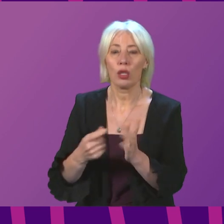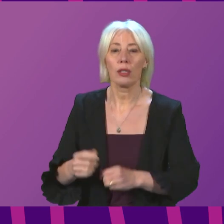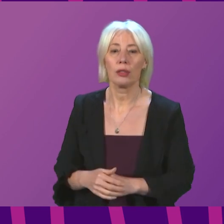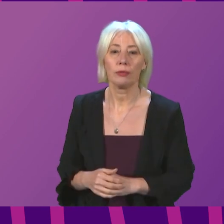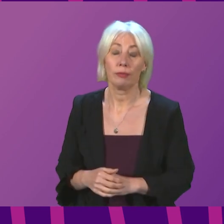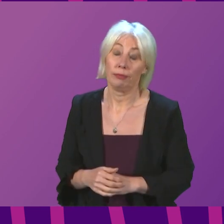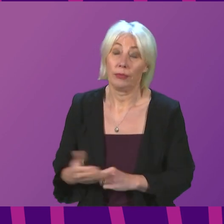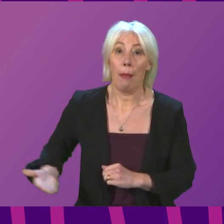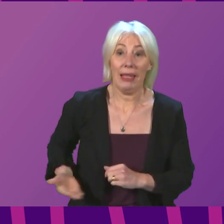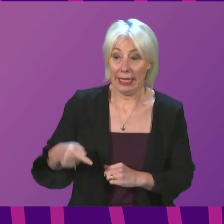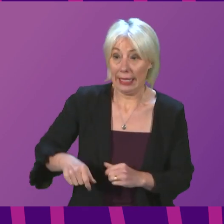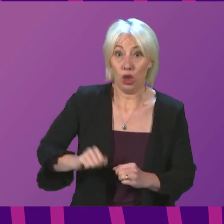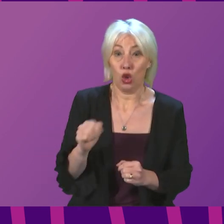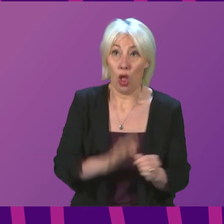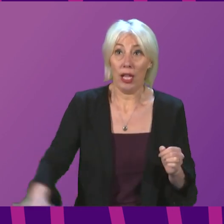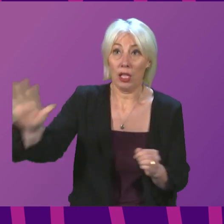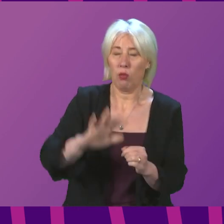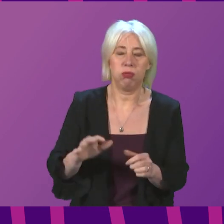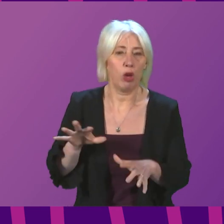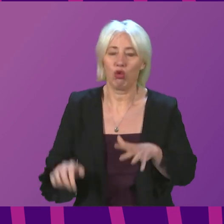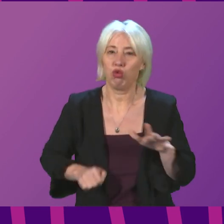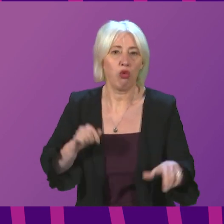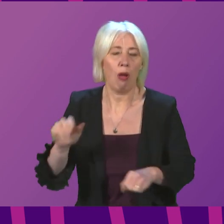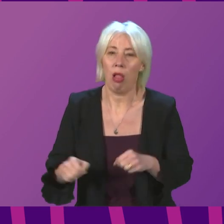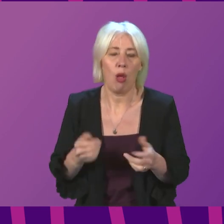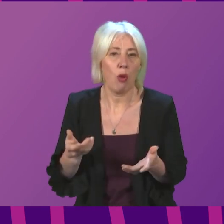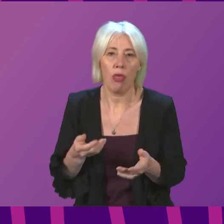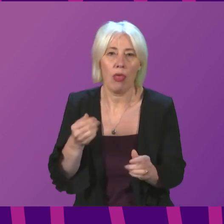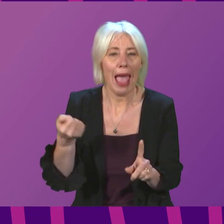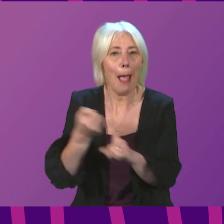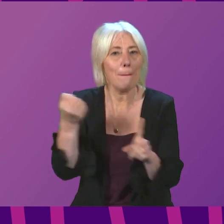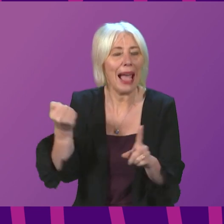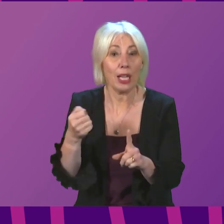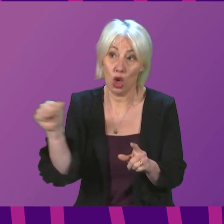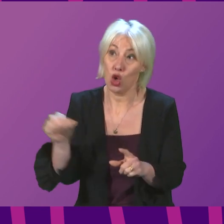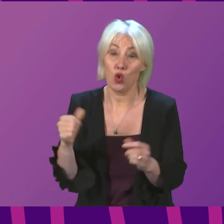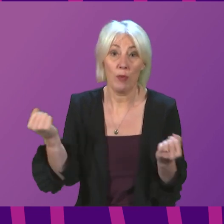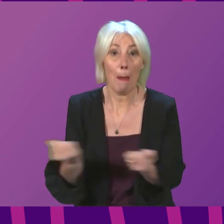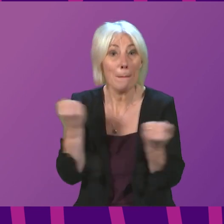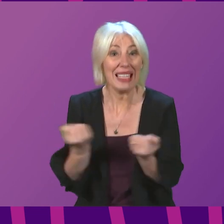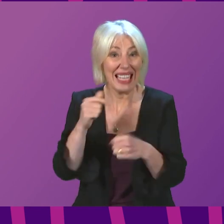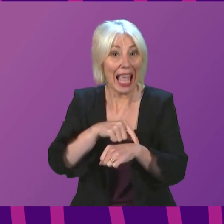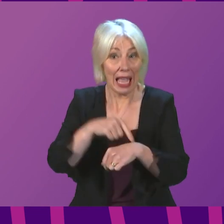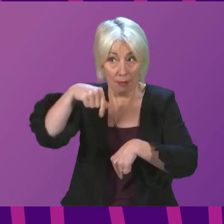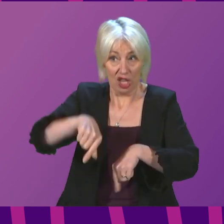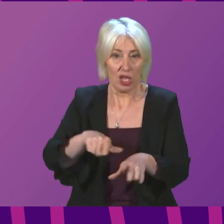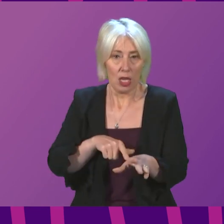Businesses across Scotland are struggling with the impact of these restrictions at what should be their busiest time of the year. Many of the